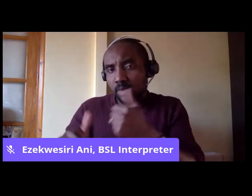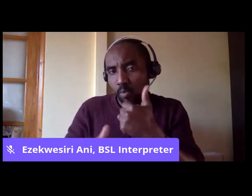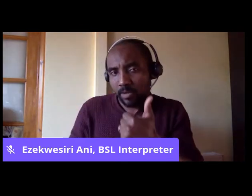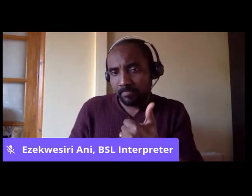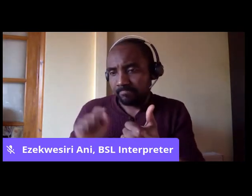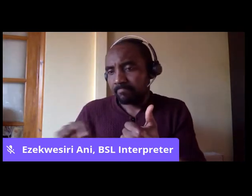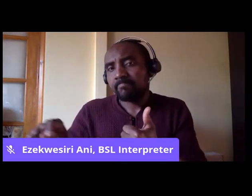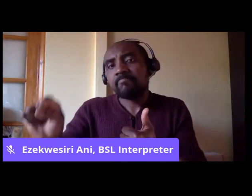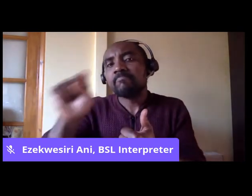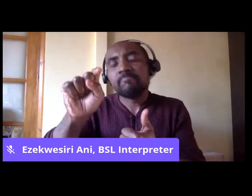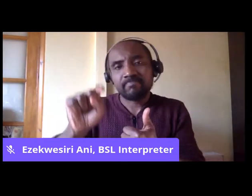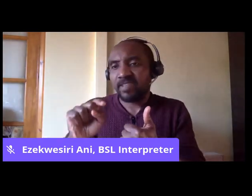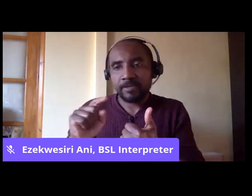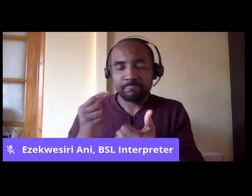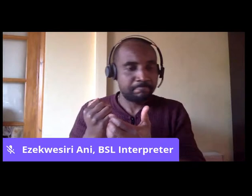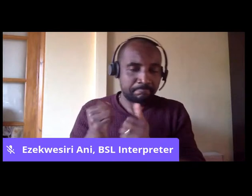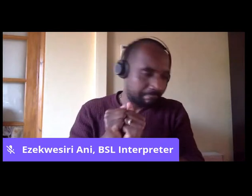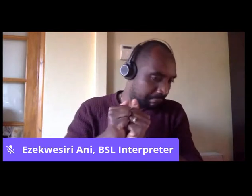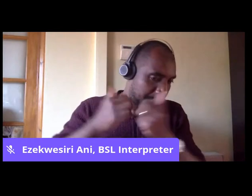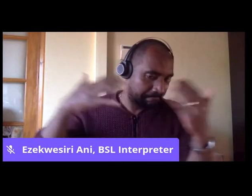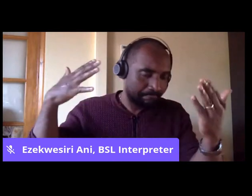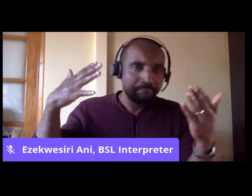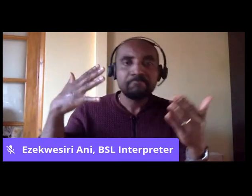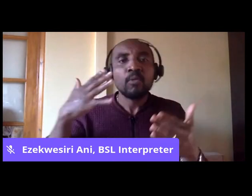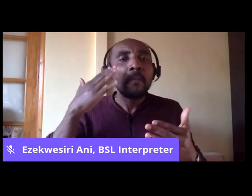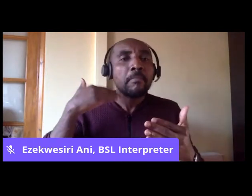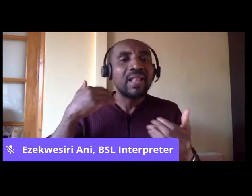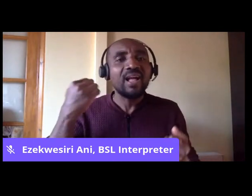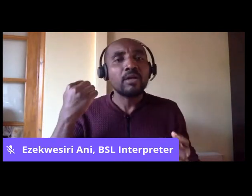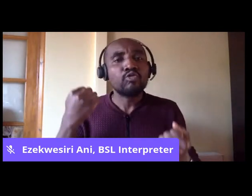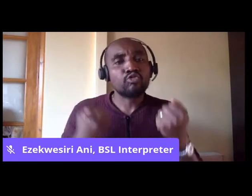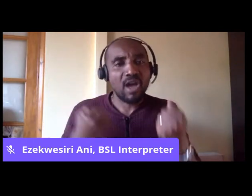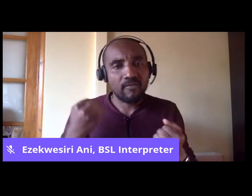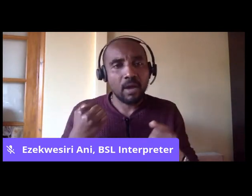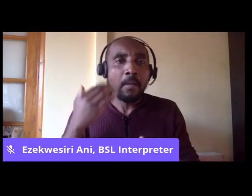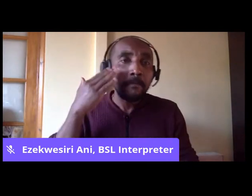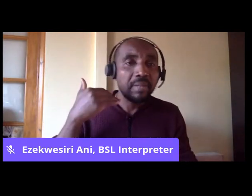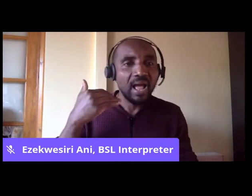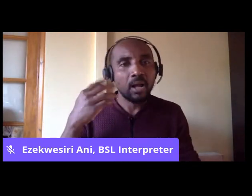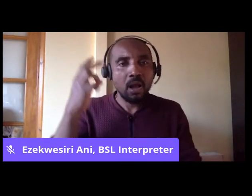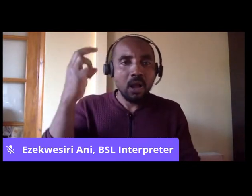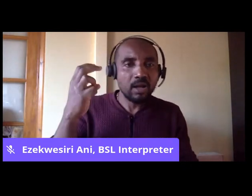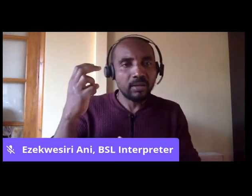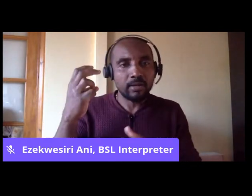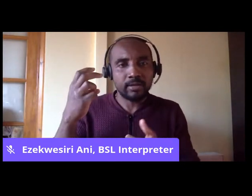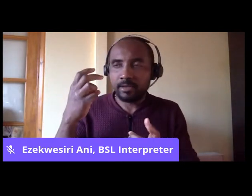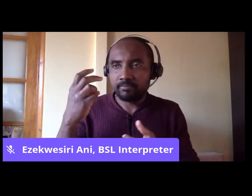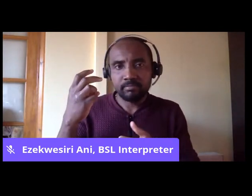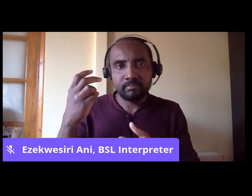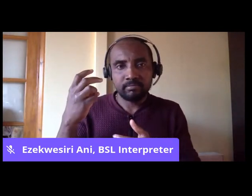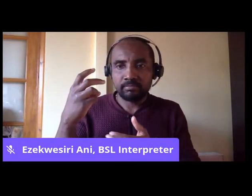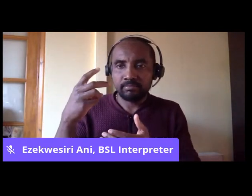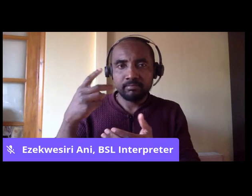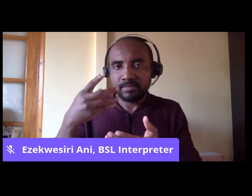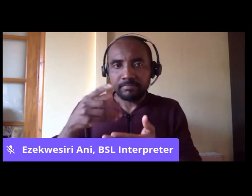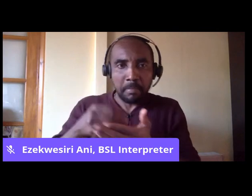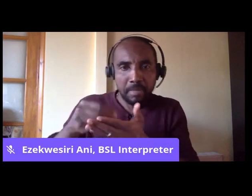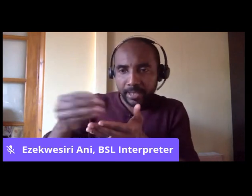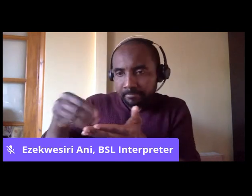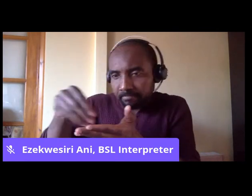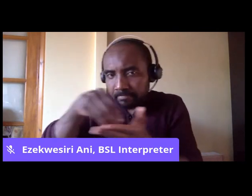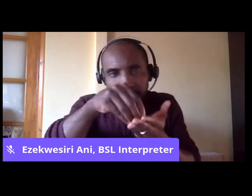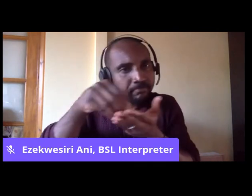did not want to work with black drivers and conductors. It was okay if they were in the depot, but not as